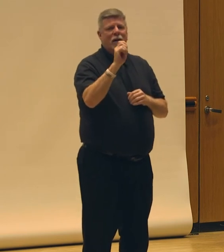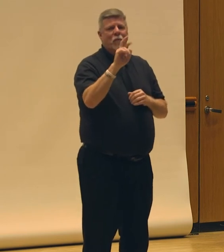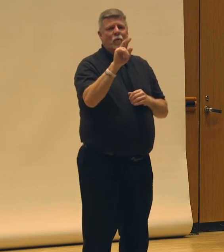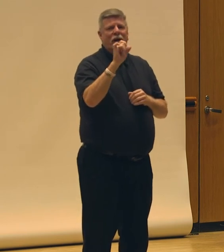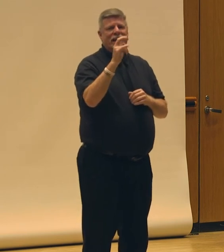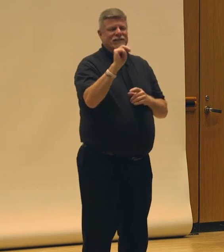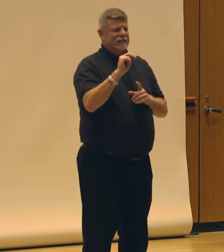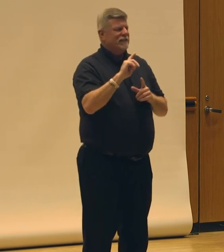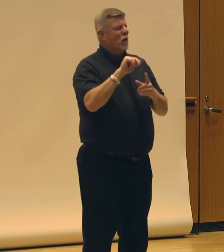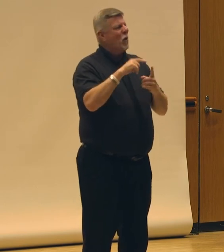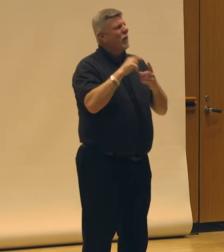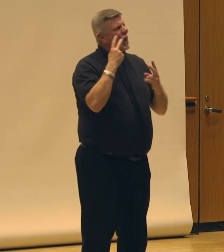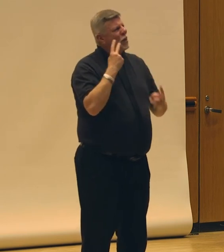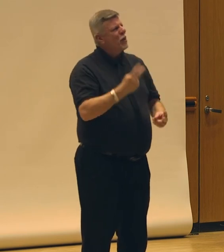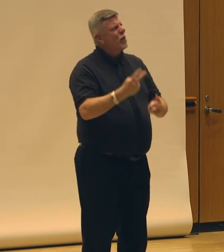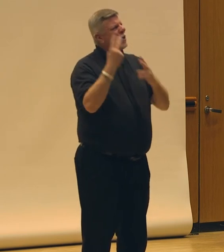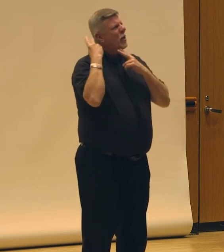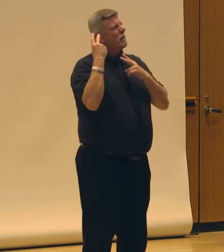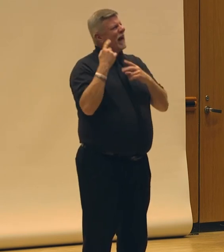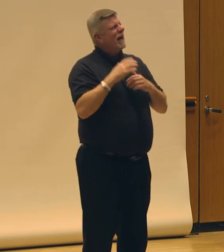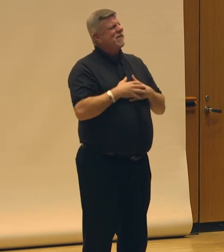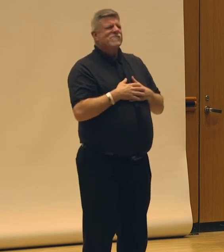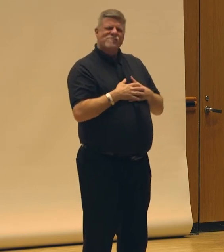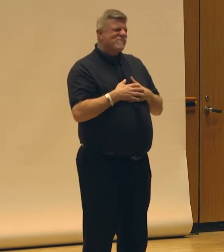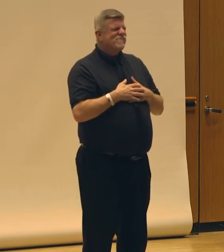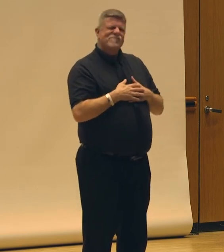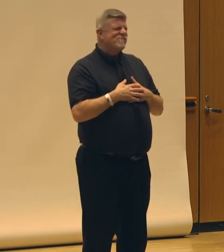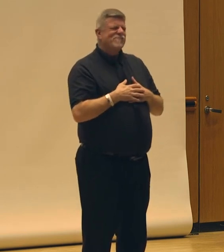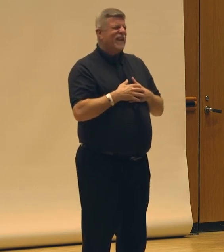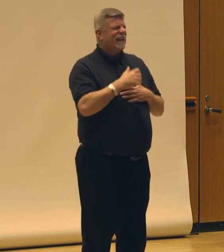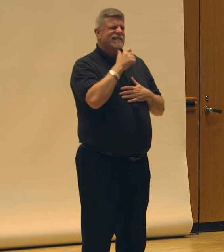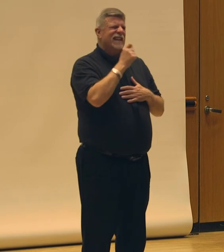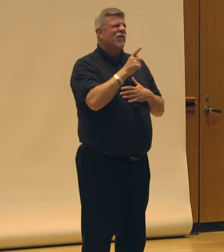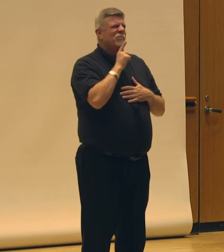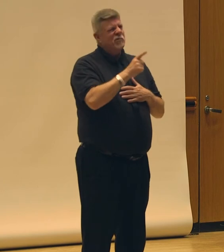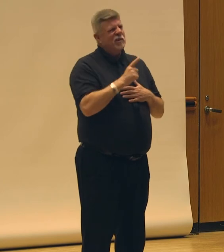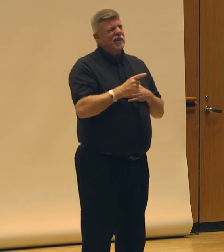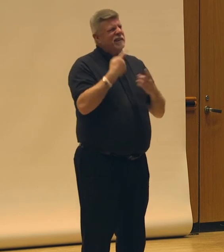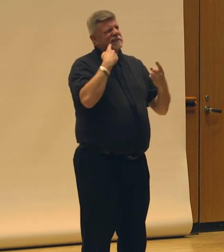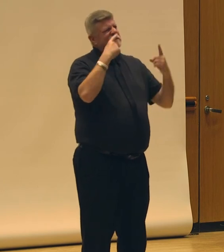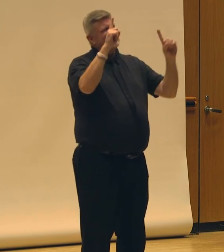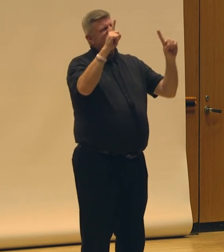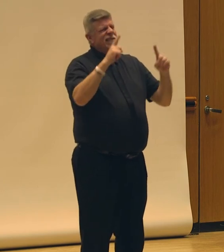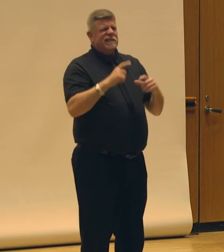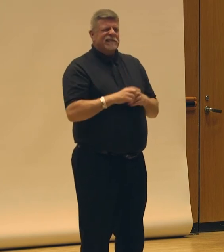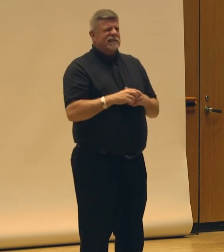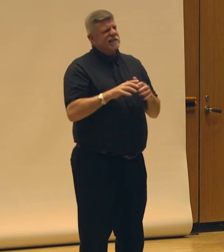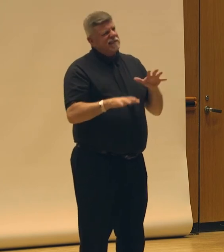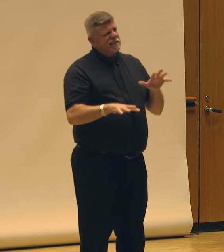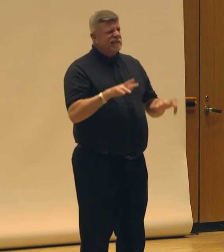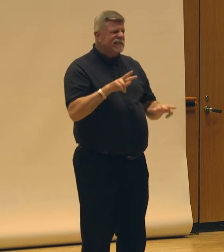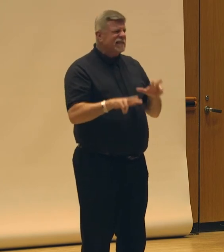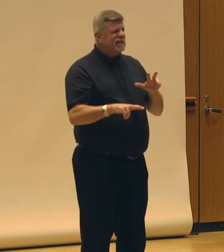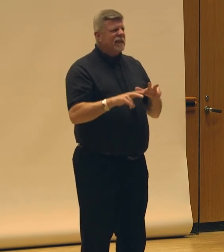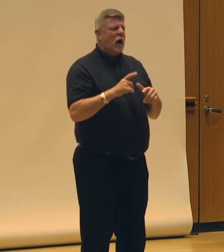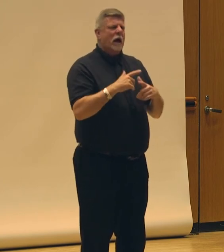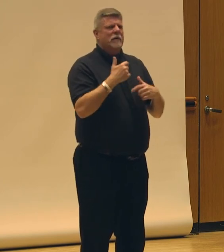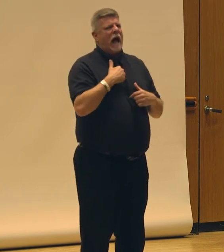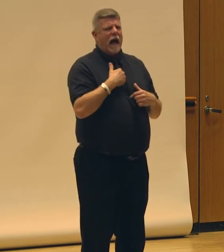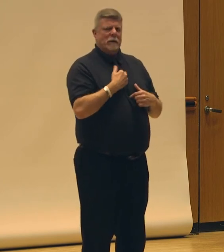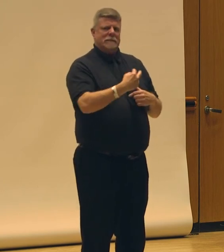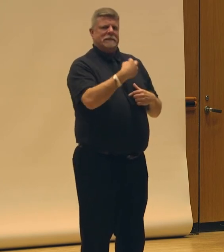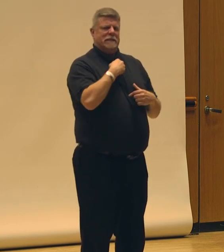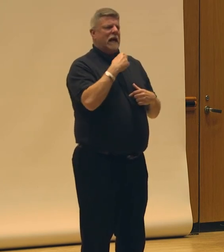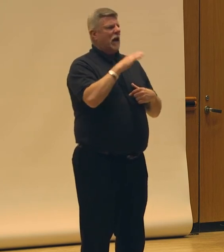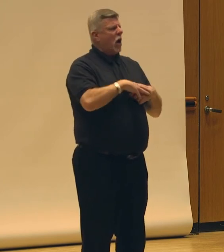in hindsight, realized that maybe they weren't as good a collaborator as they once thought and became attached to ideas. And that